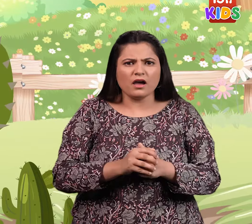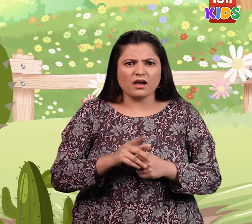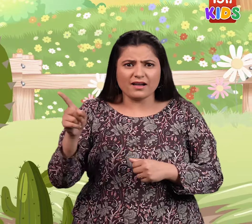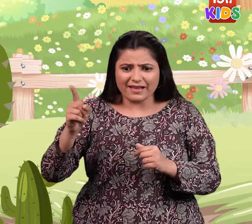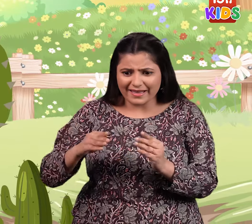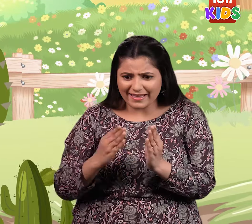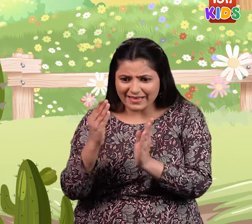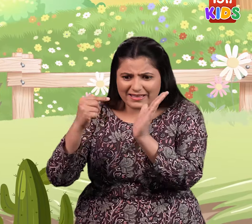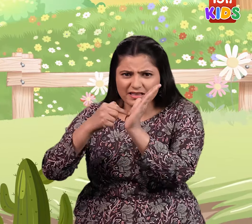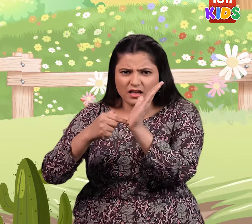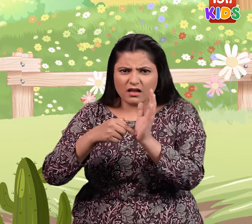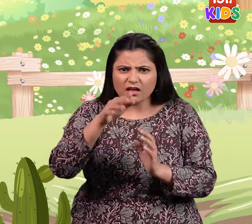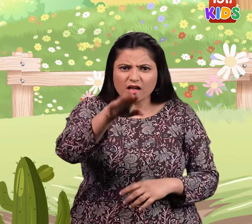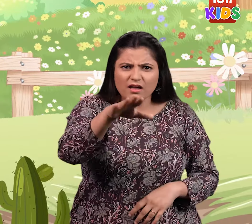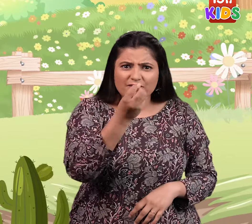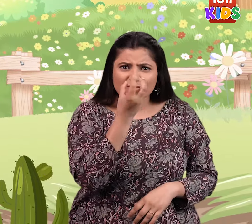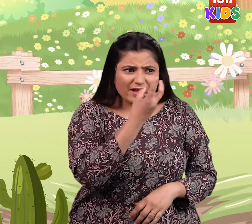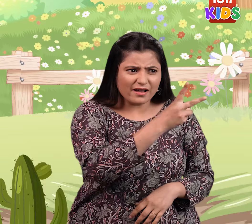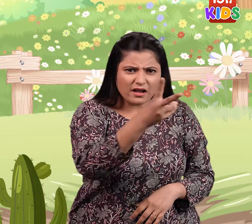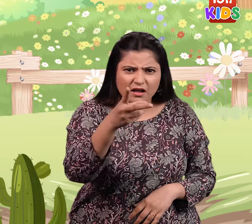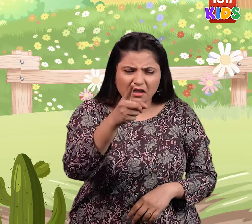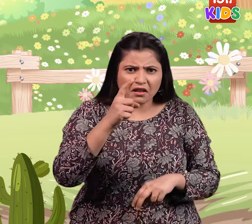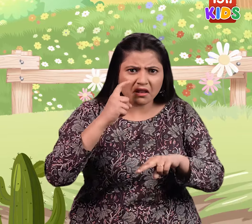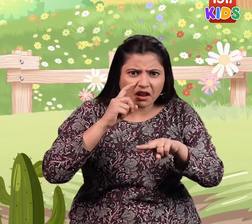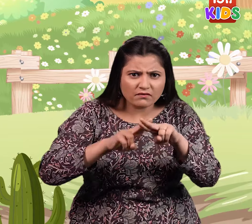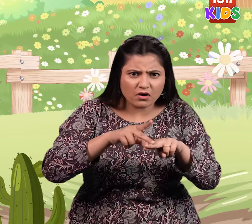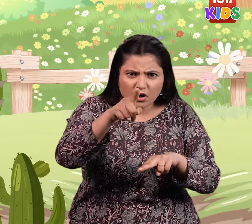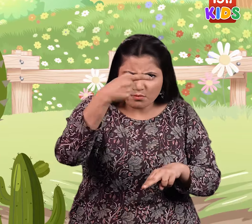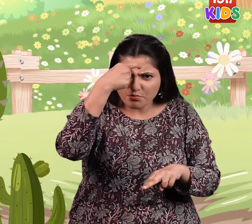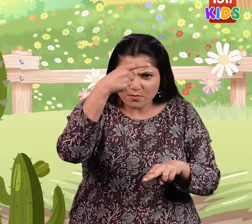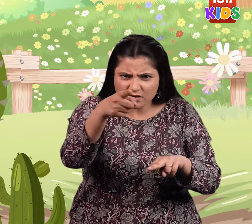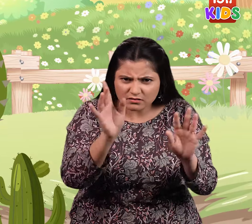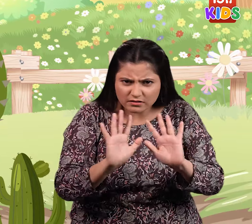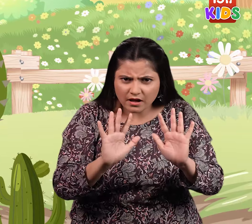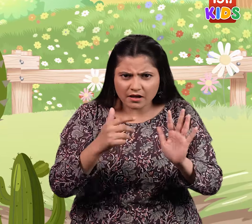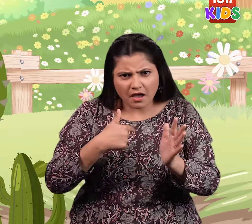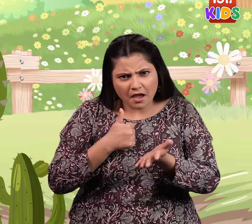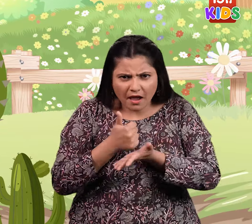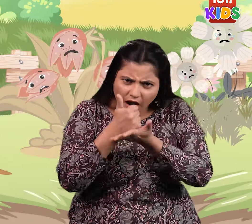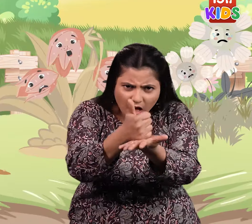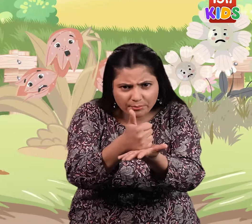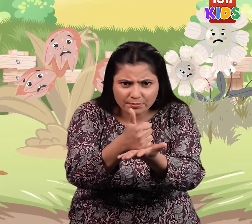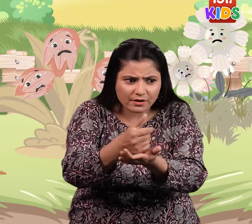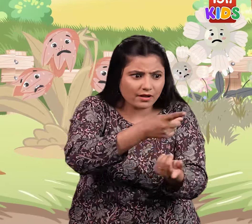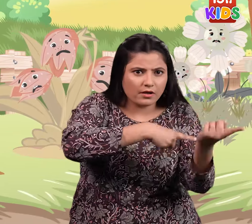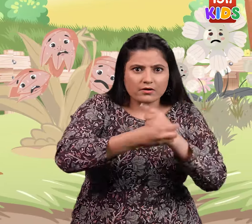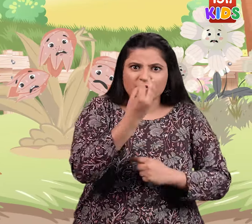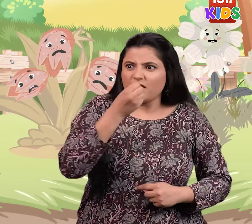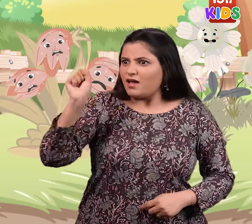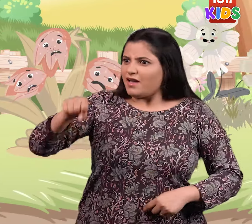The cactus said, If you don't mind, I have water. And I can surely help you all. The flowers said,